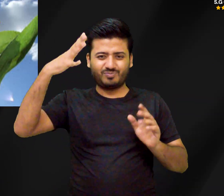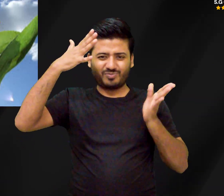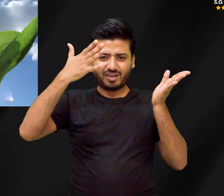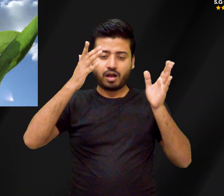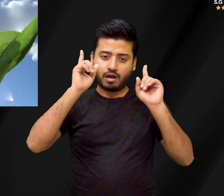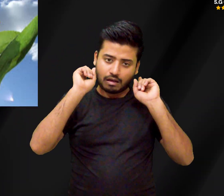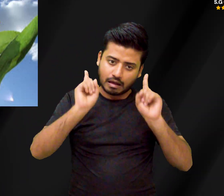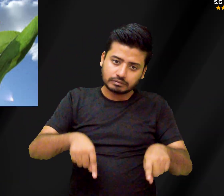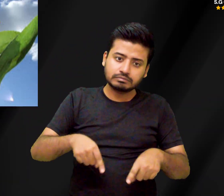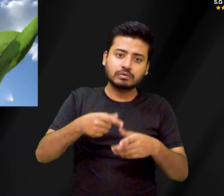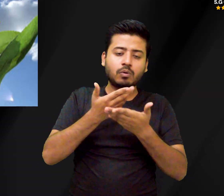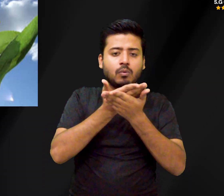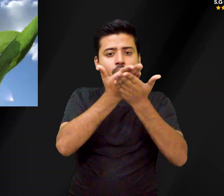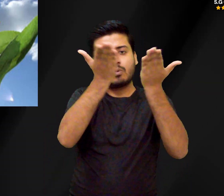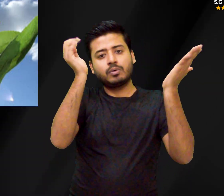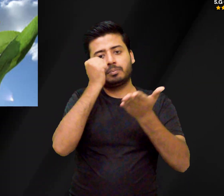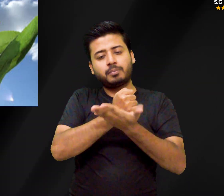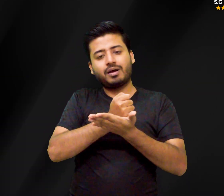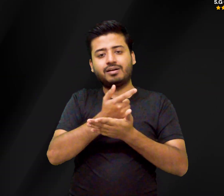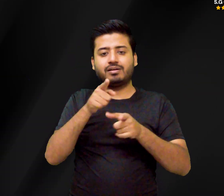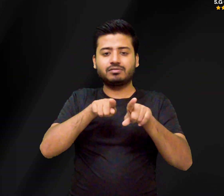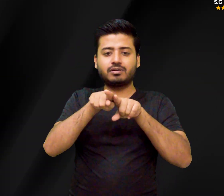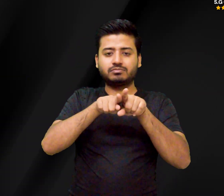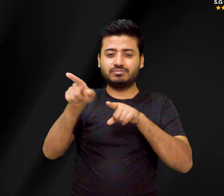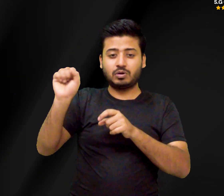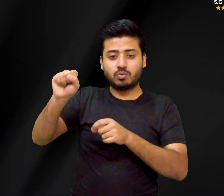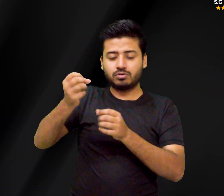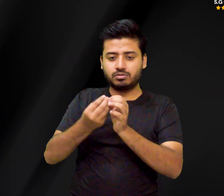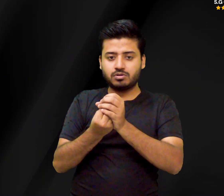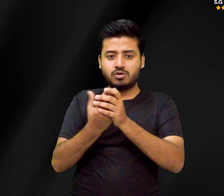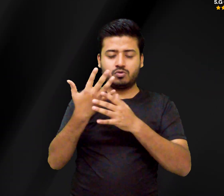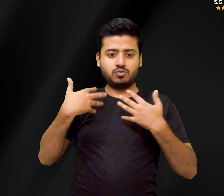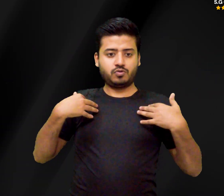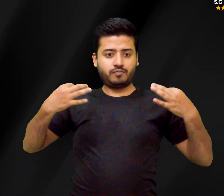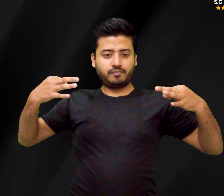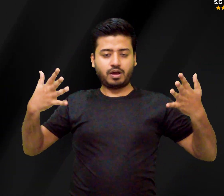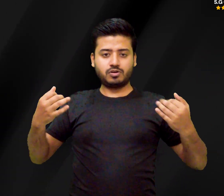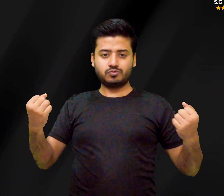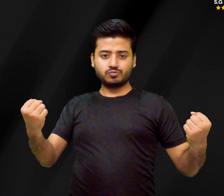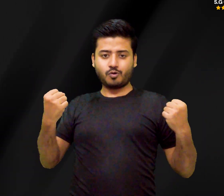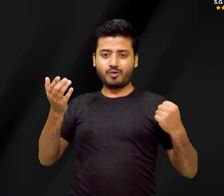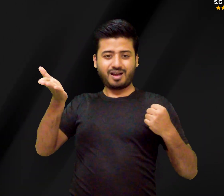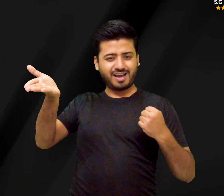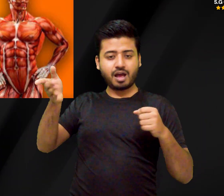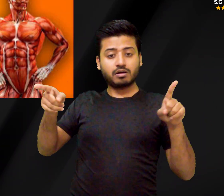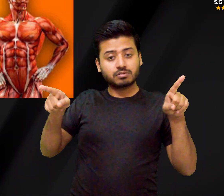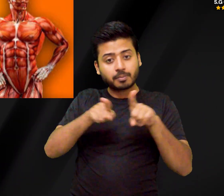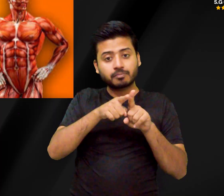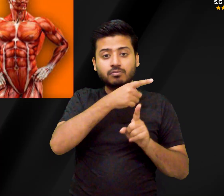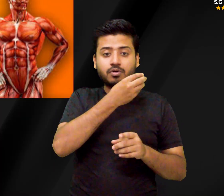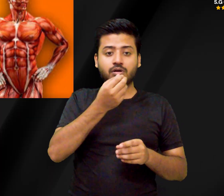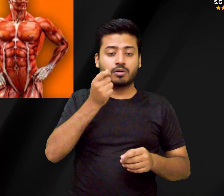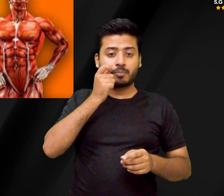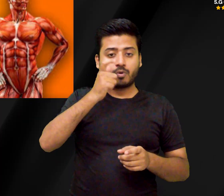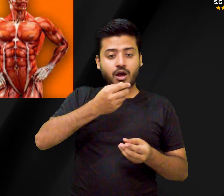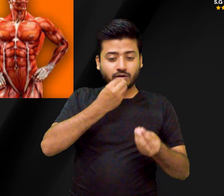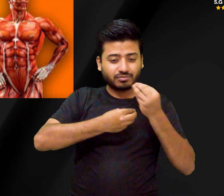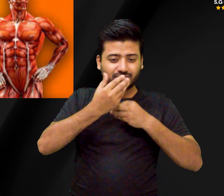also allowing for vitamin D production on exposed skin. Moving or exercising outdoors adds the benefits of increased physical